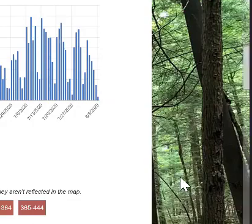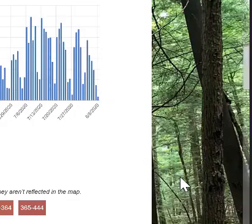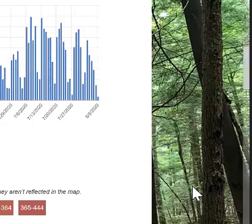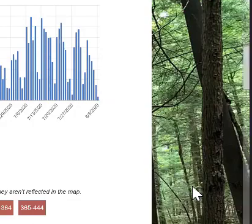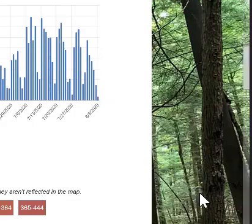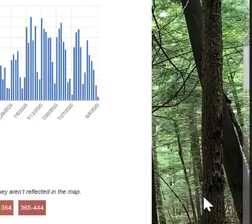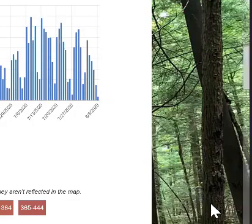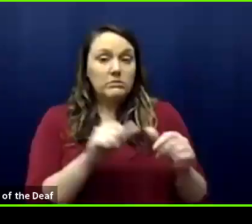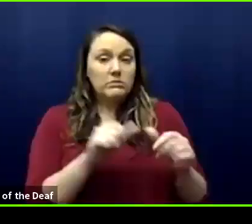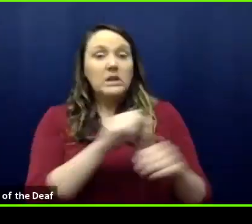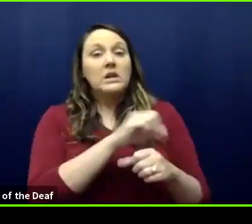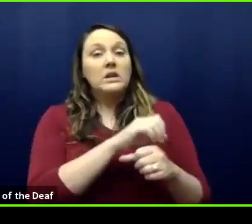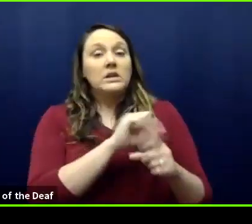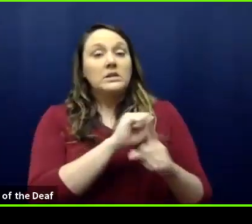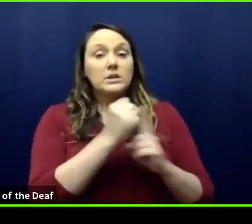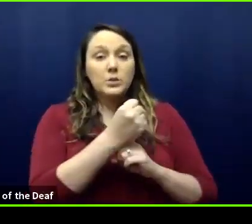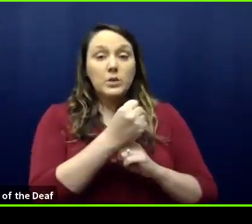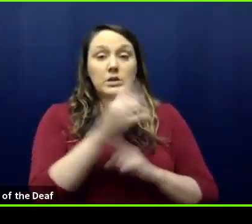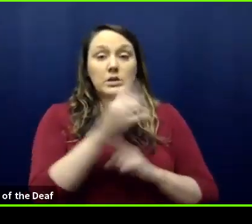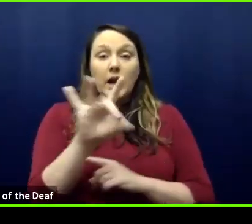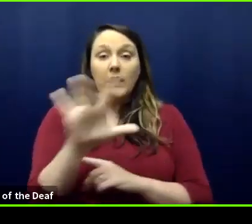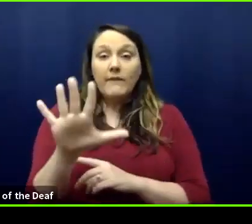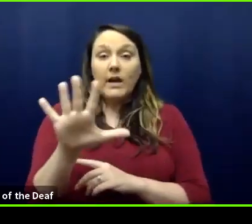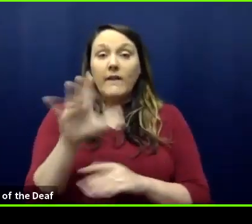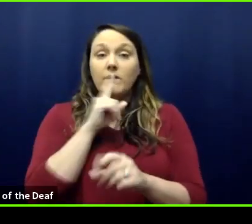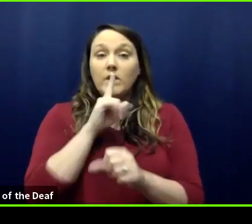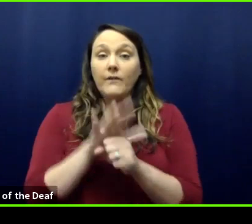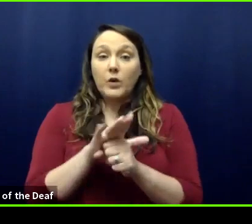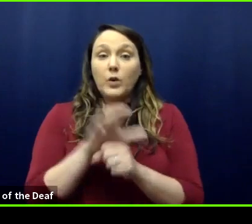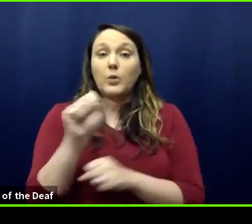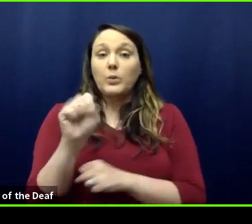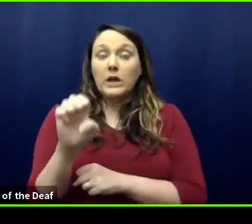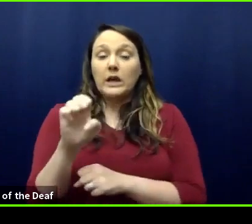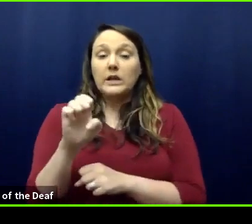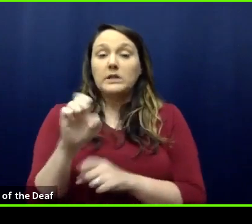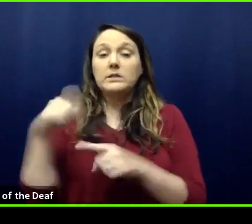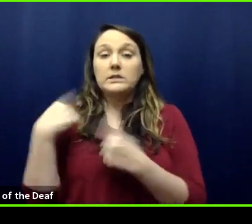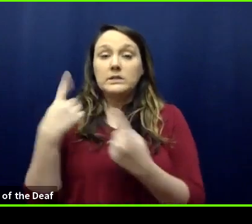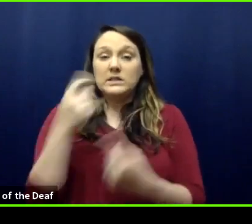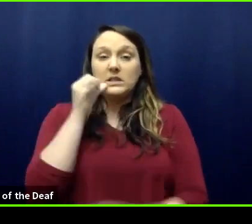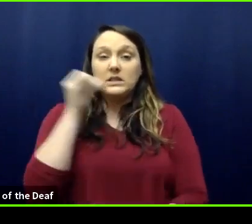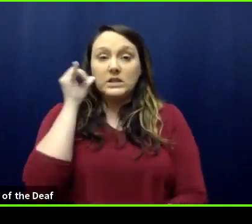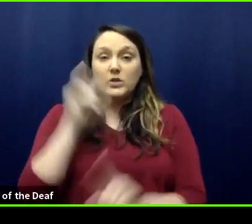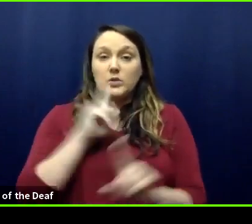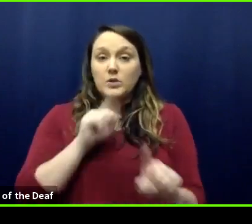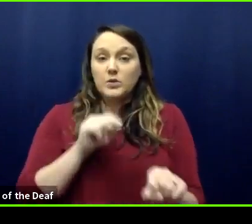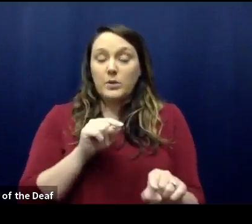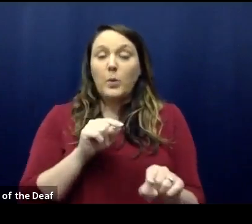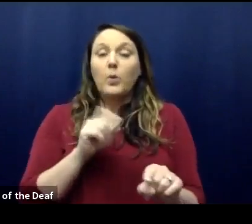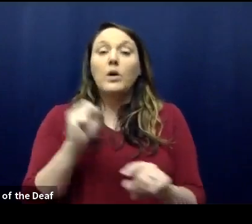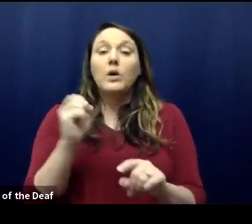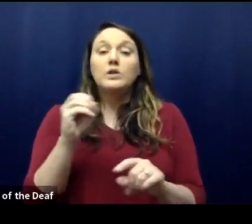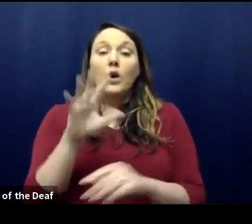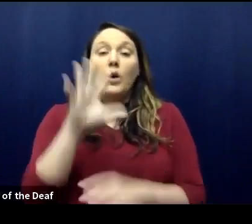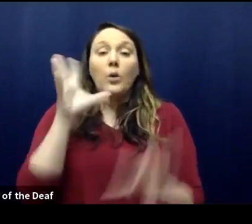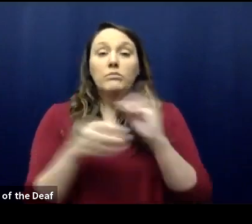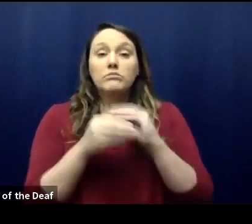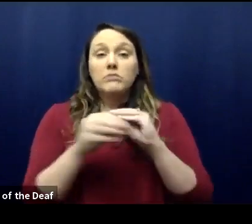We have 85 new confirmed cases as from yesterday's report, since yesterday's report, giving us 4